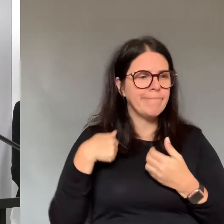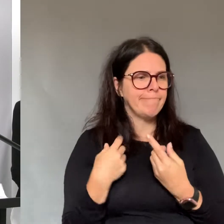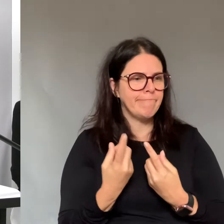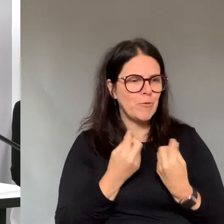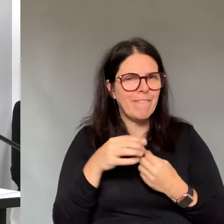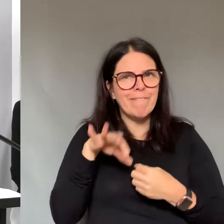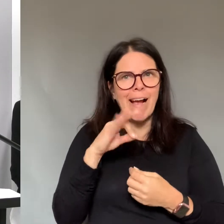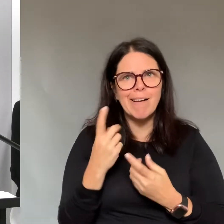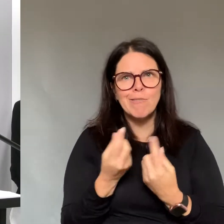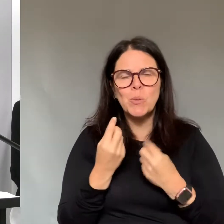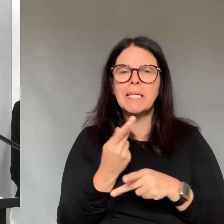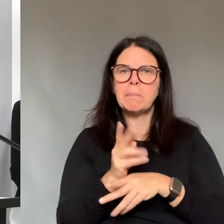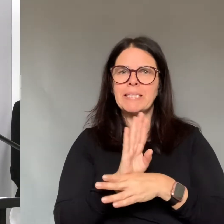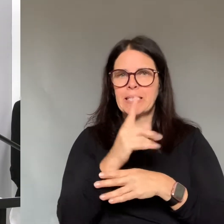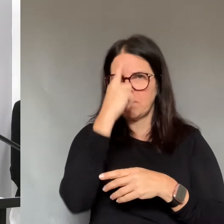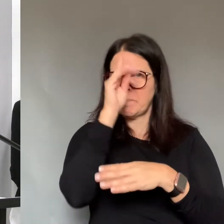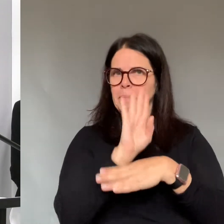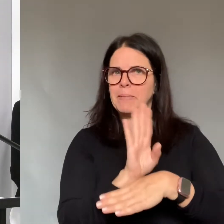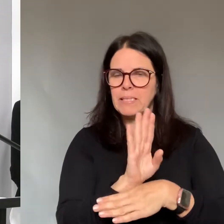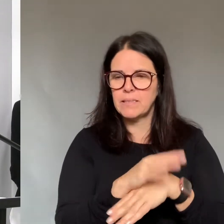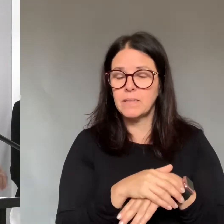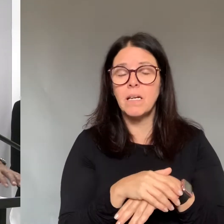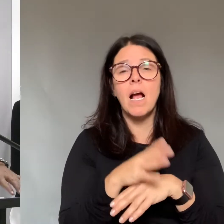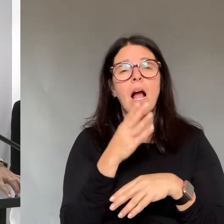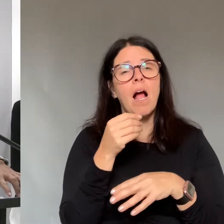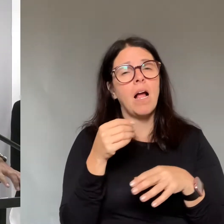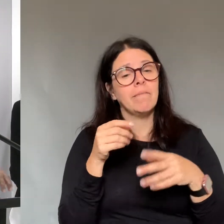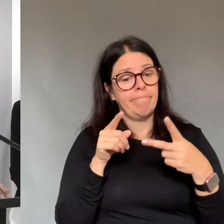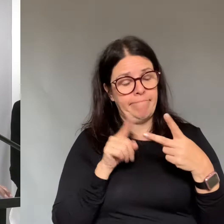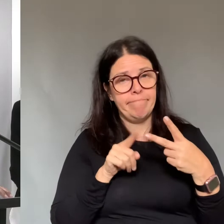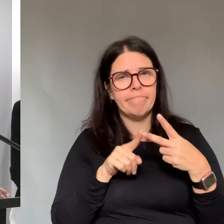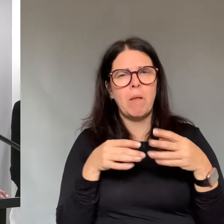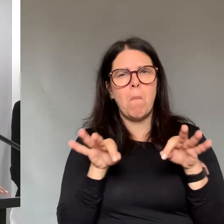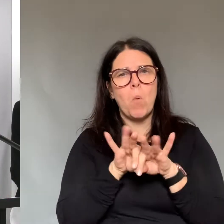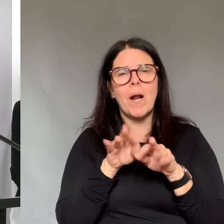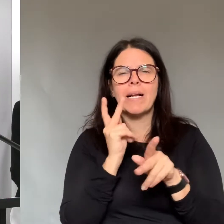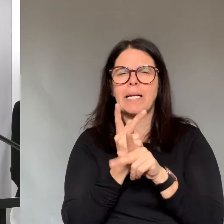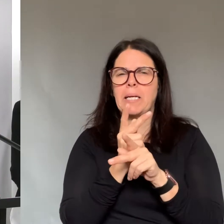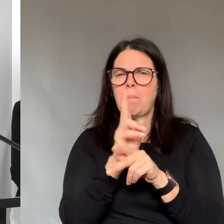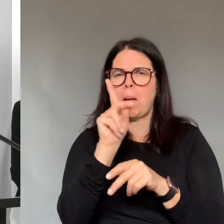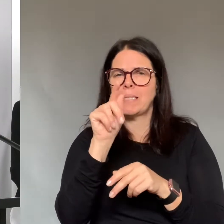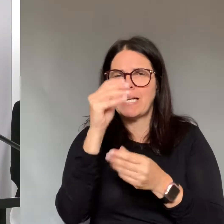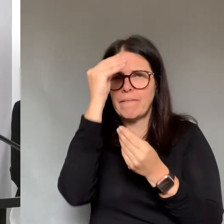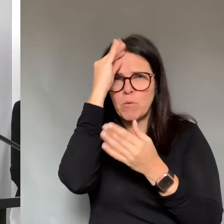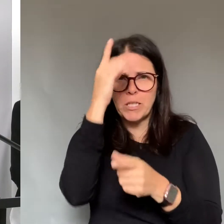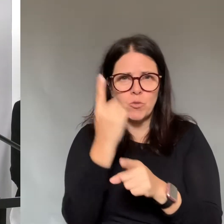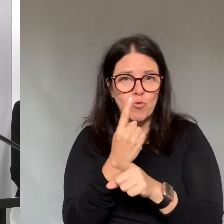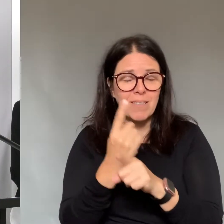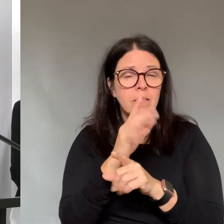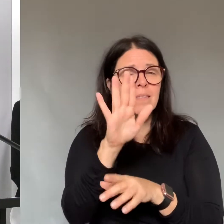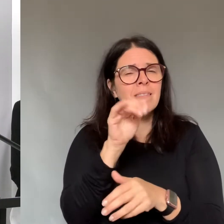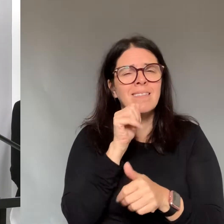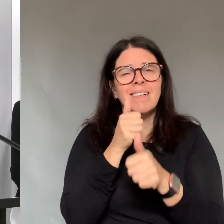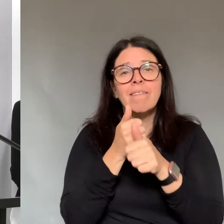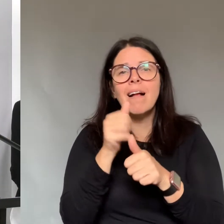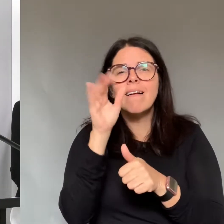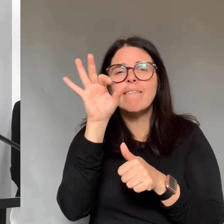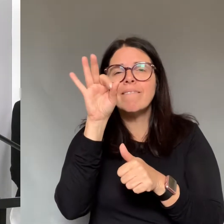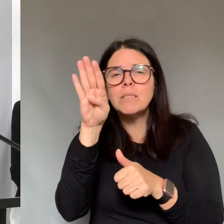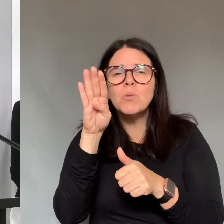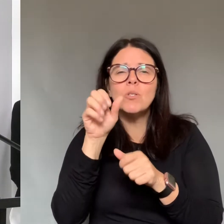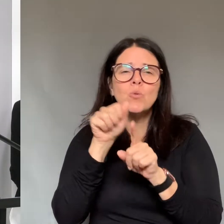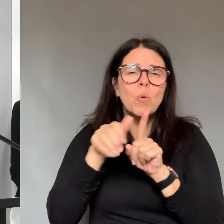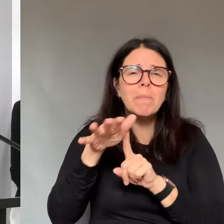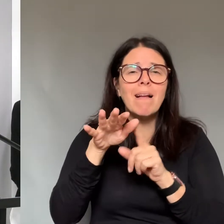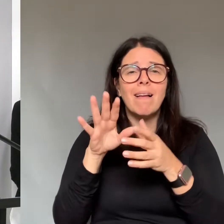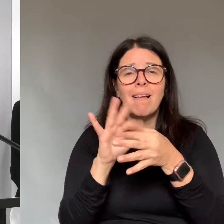overall health. To help reduce the stress, it is important to focus on what is in your control and follow those key